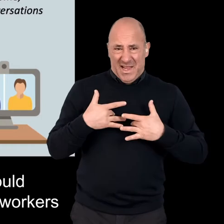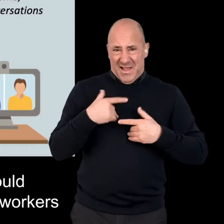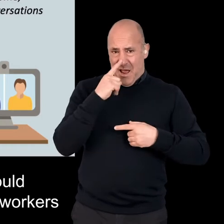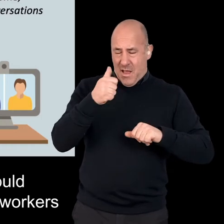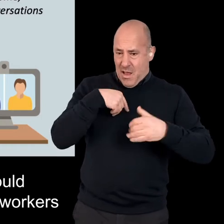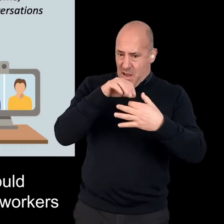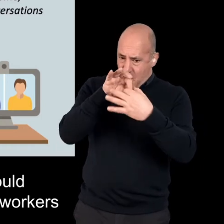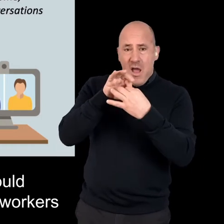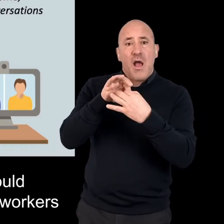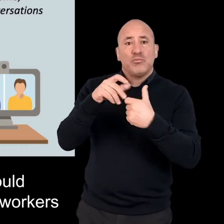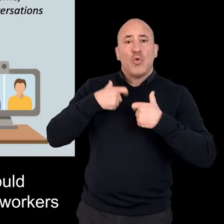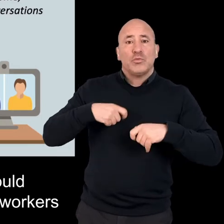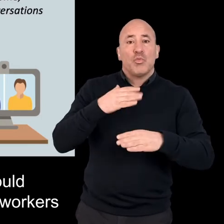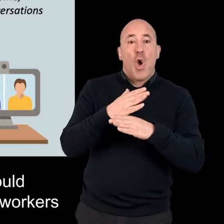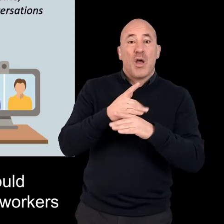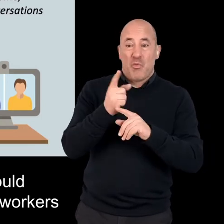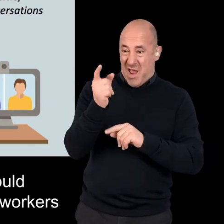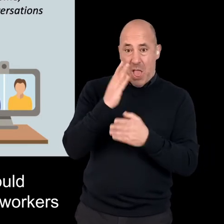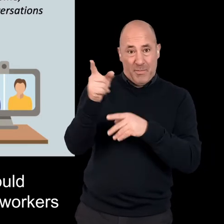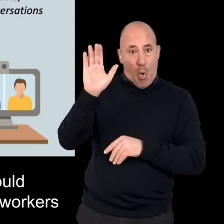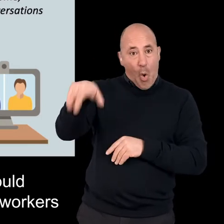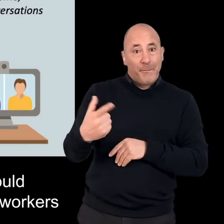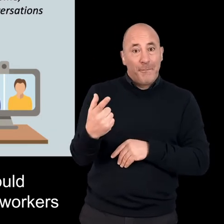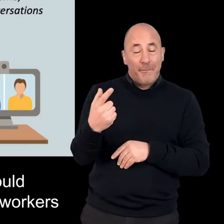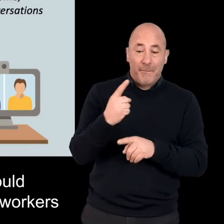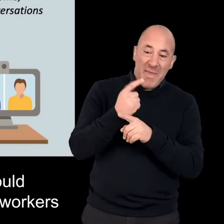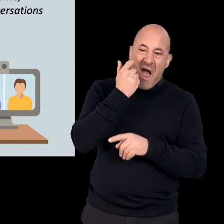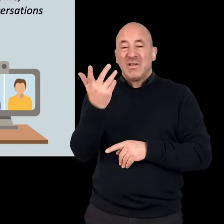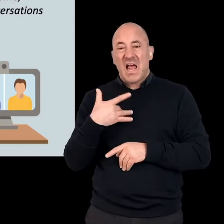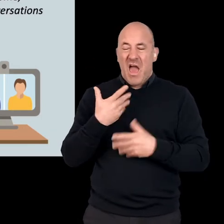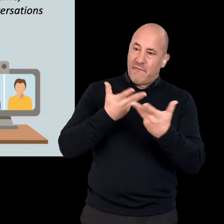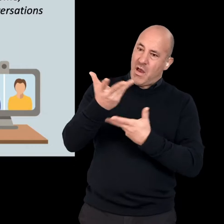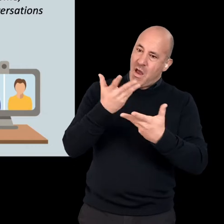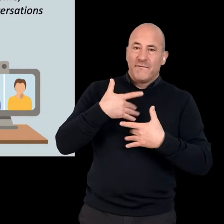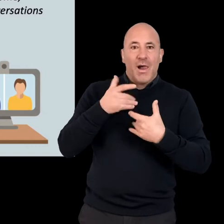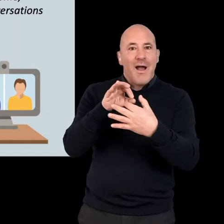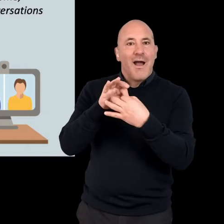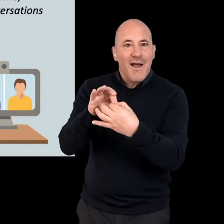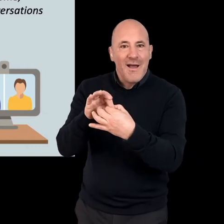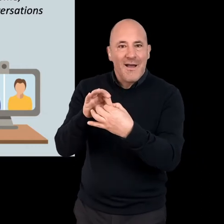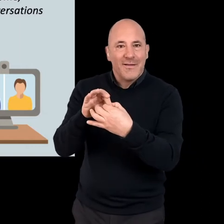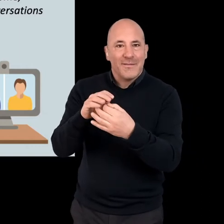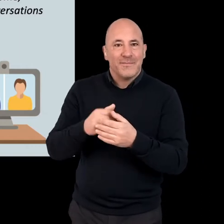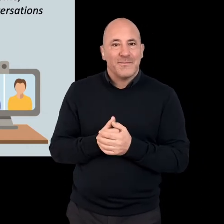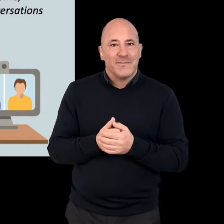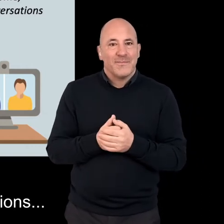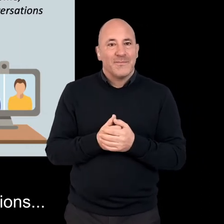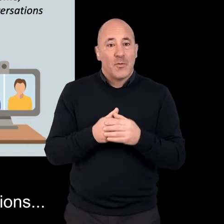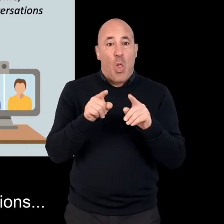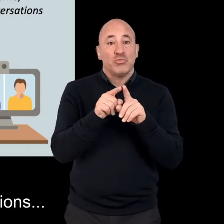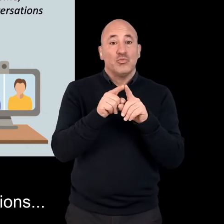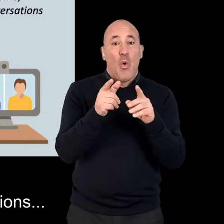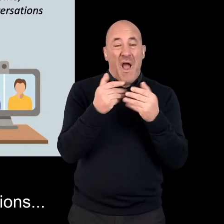they felt that they could establish a rapport, watching social workers in their home, talking about their everyday lives.